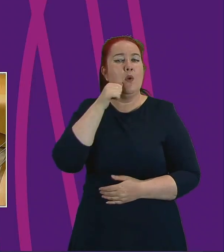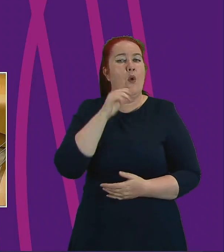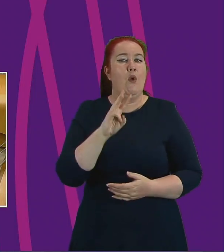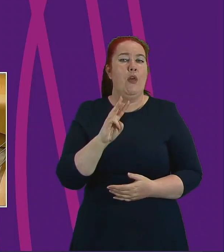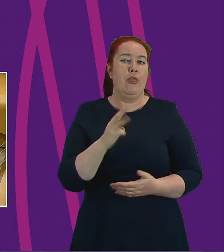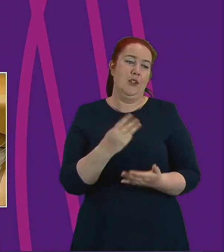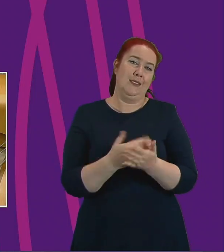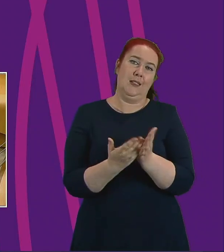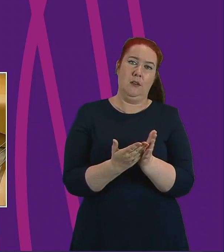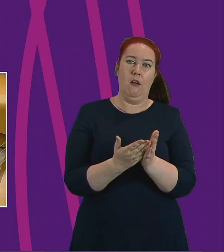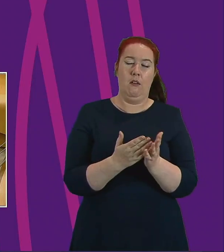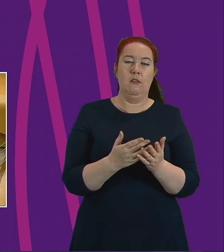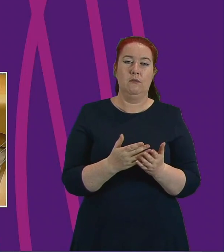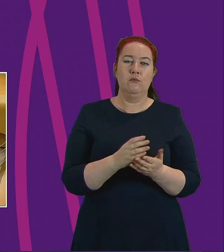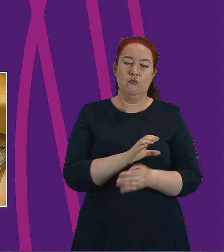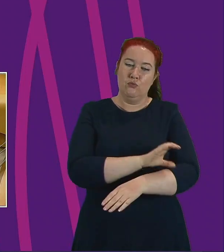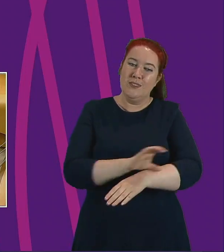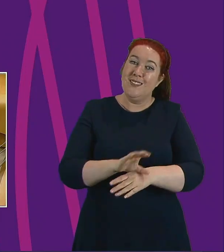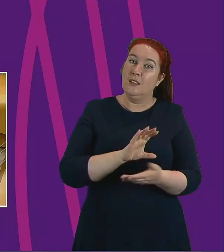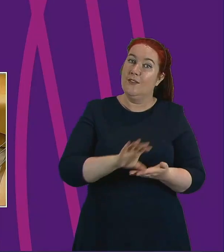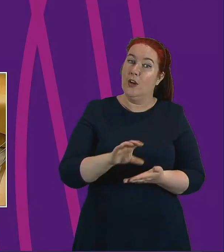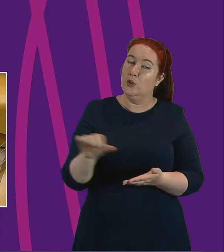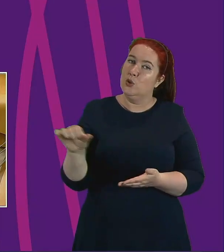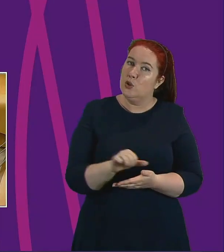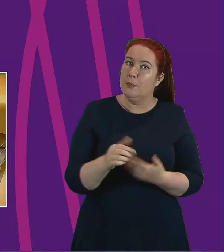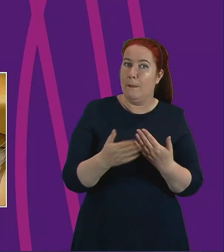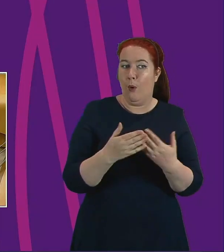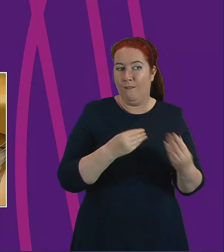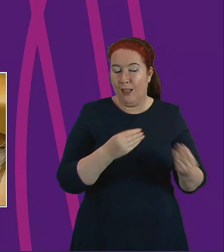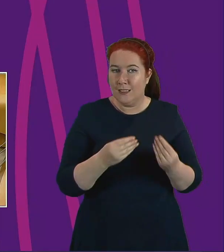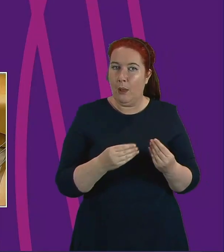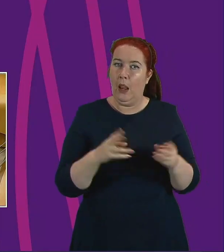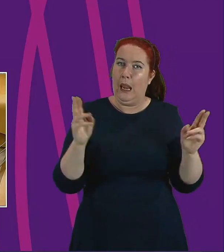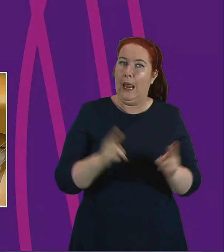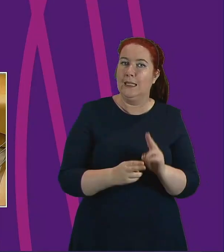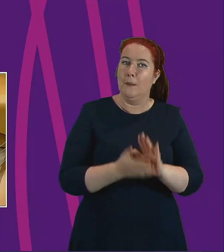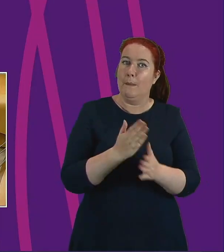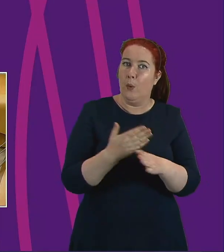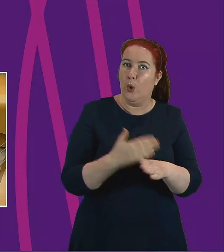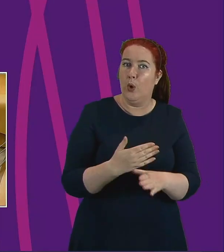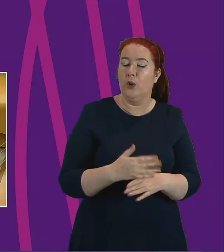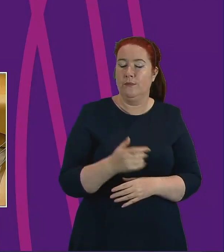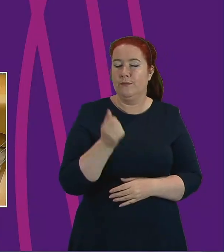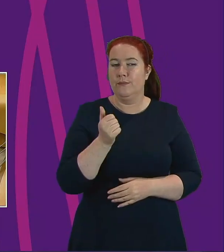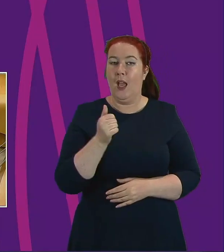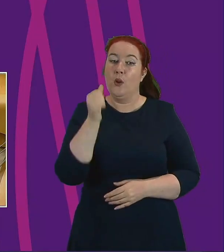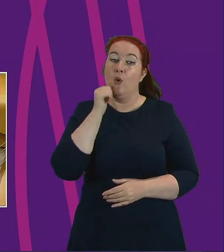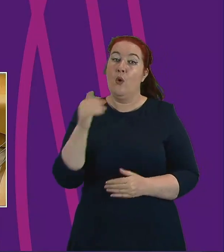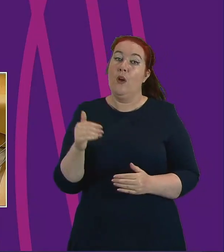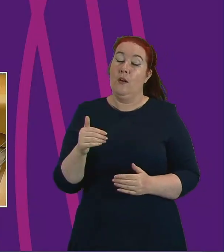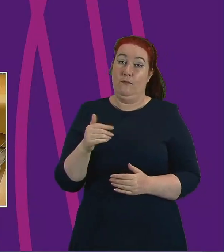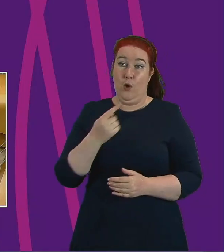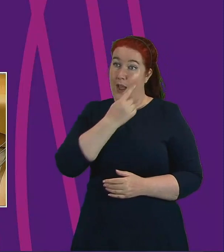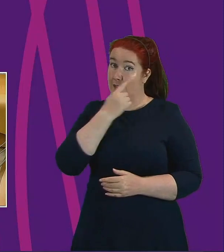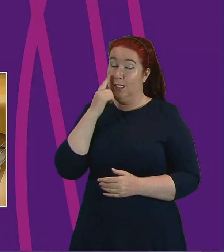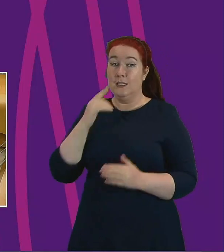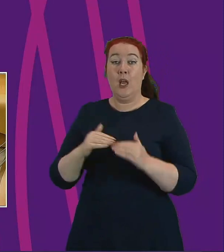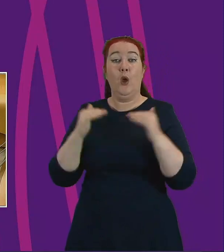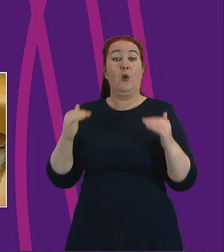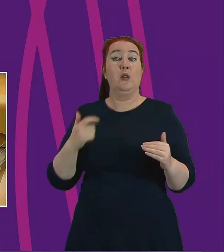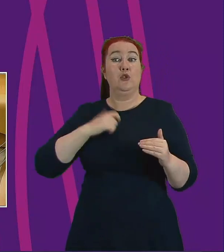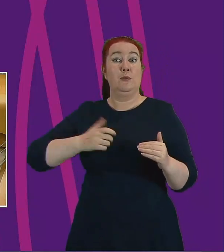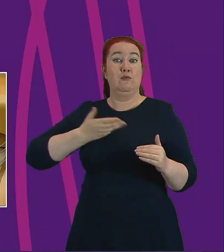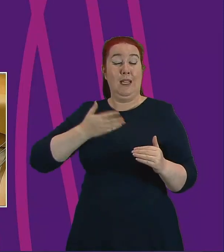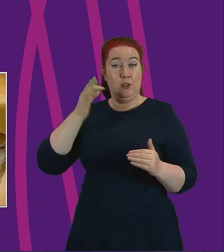to be flexible and cut down on REB tape. I should mention that in evidence, the Equalities and Human Rights Committee, we heard some really positive